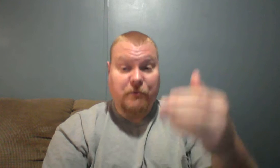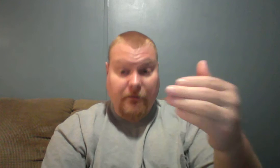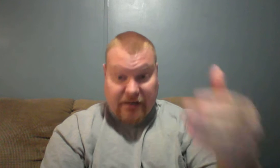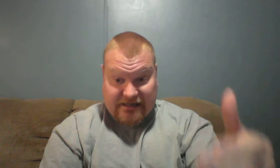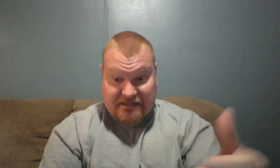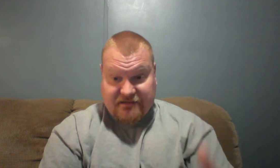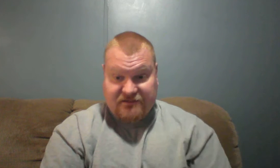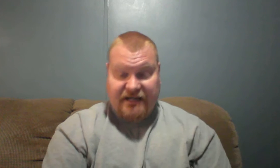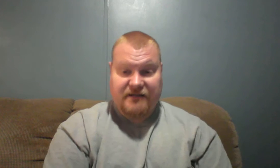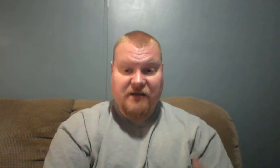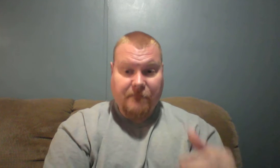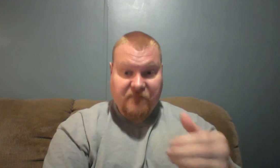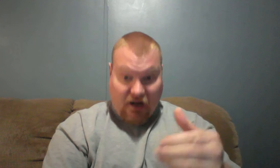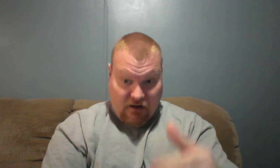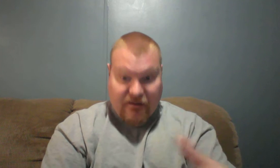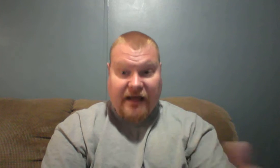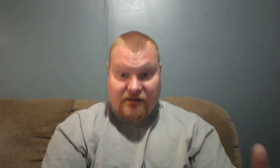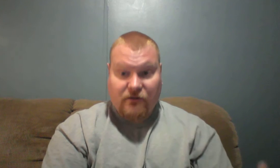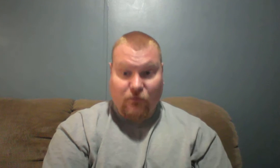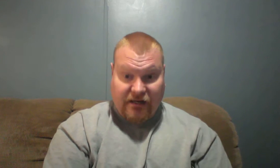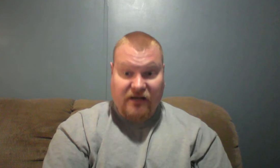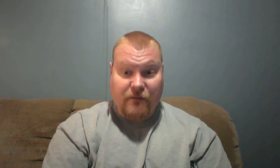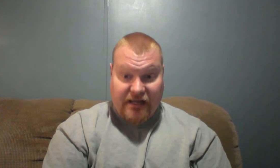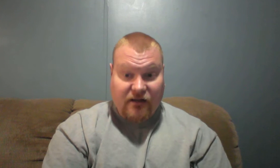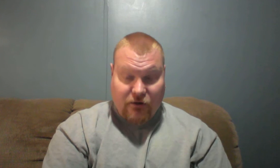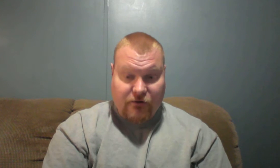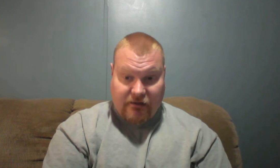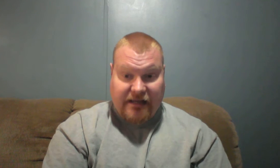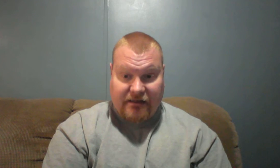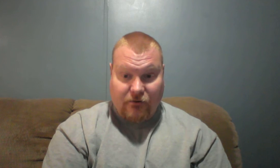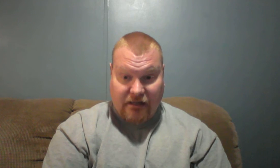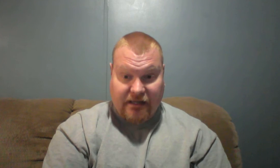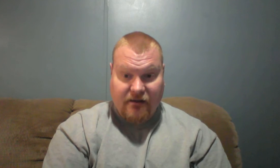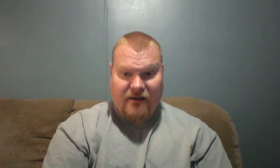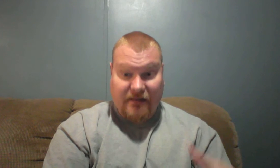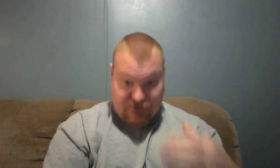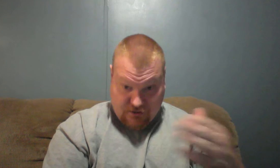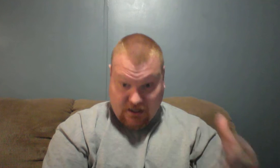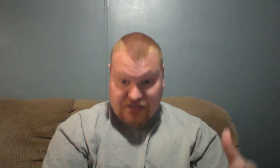repentance of sins, all that, we need to be included in that. Okay? That's your gospel.